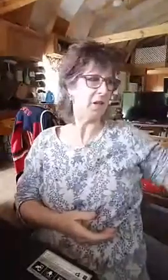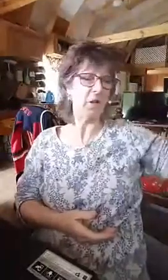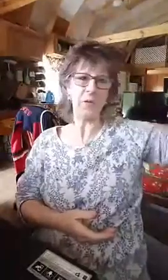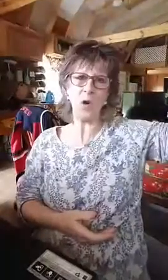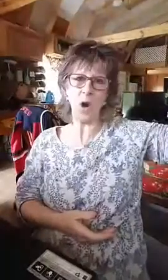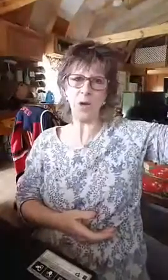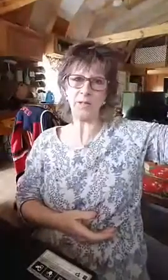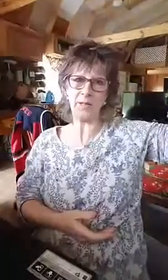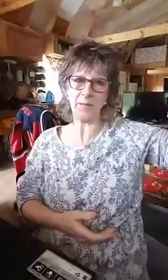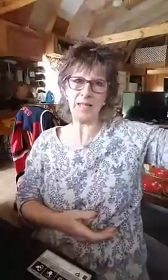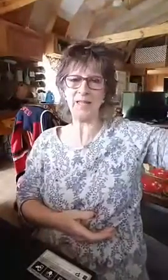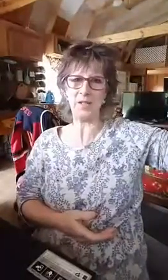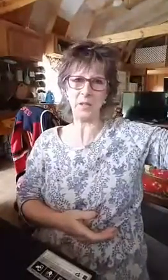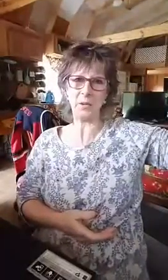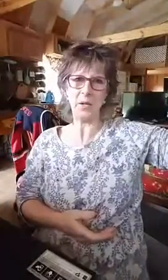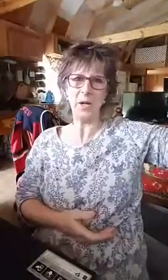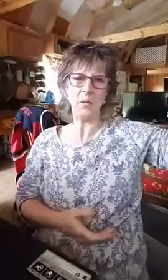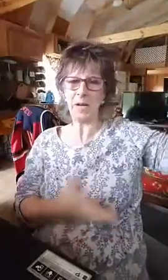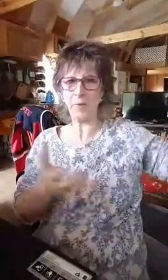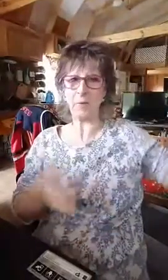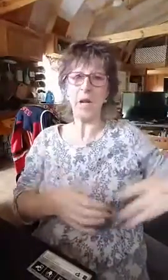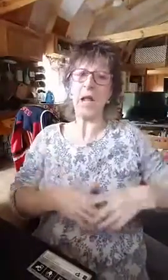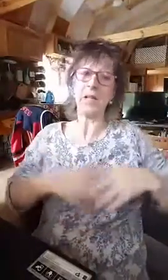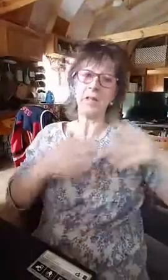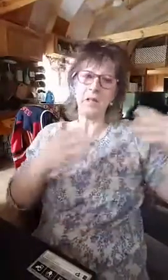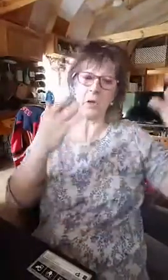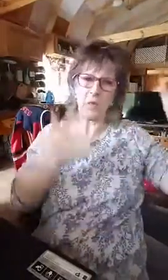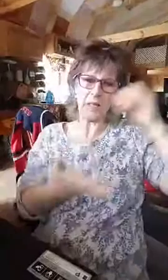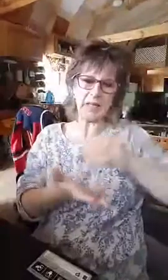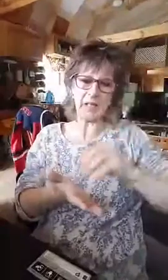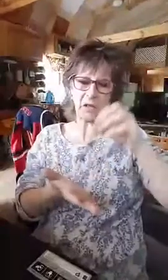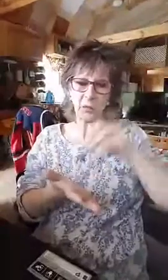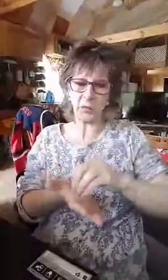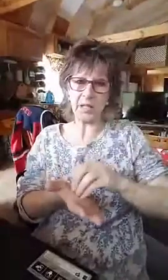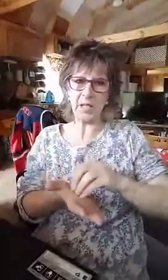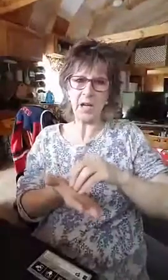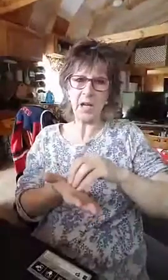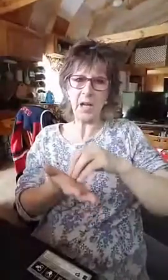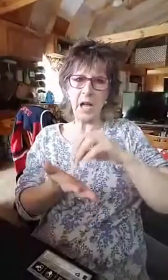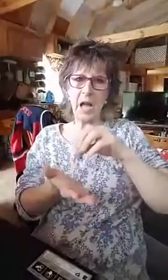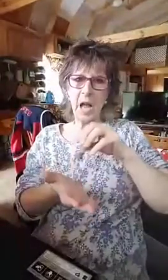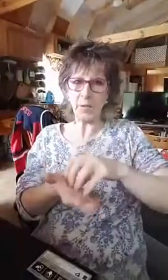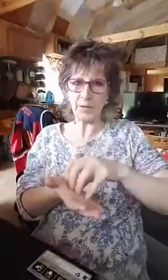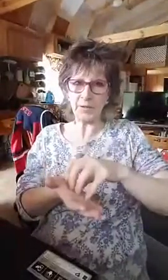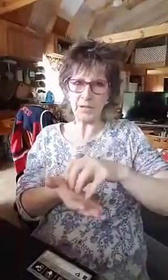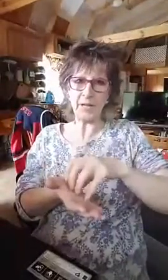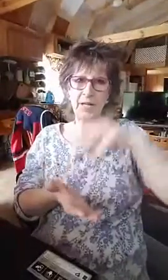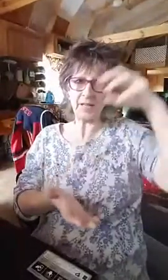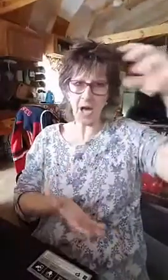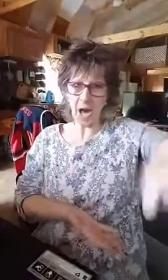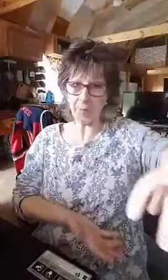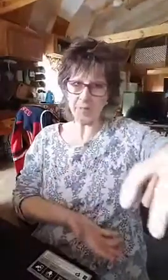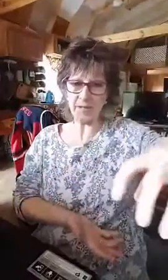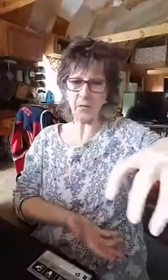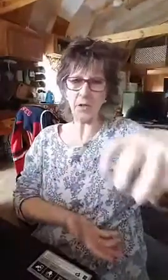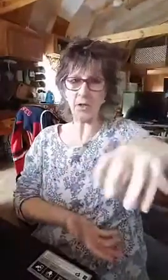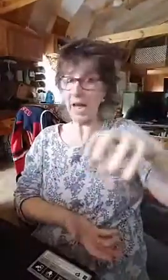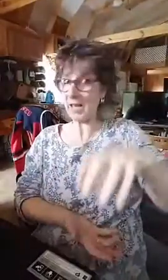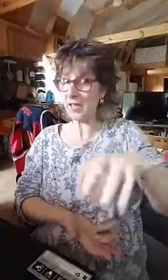you have called him into whatever. And so you begin to decree everything that is the opposite of what you're actually